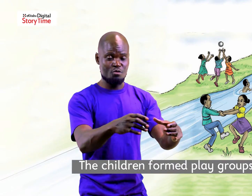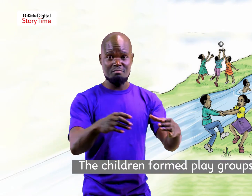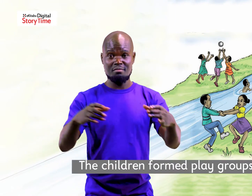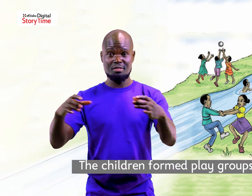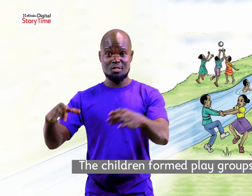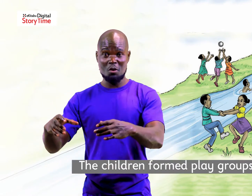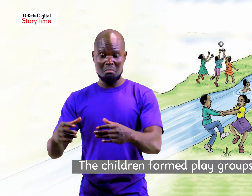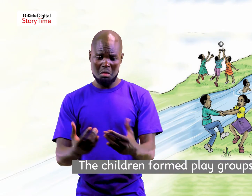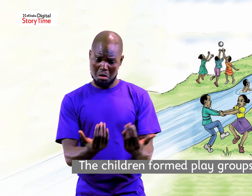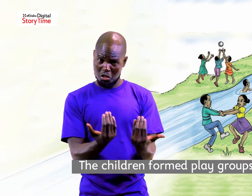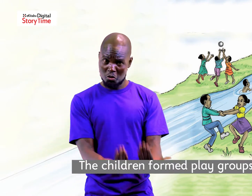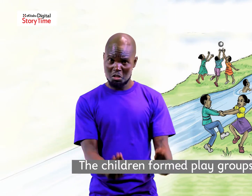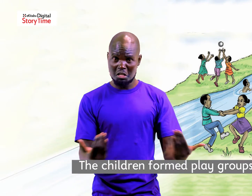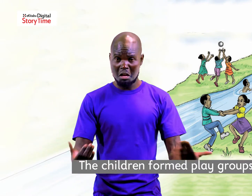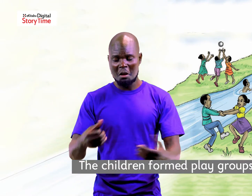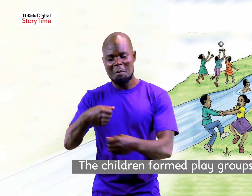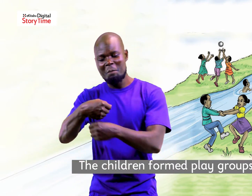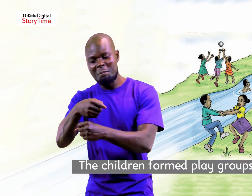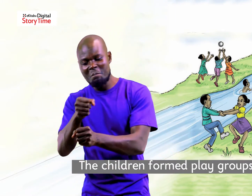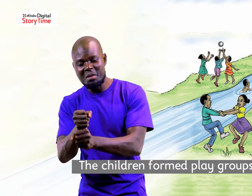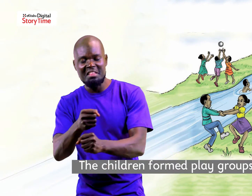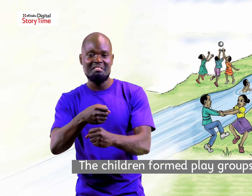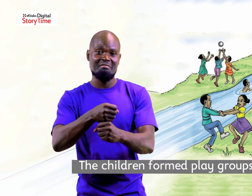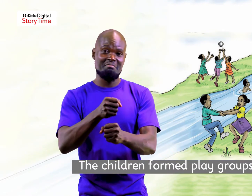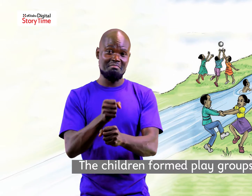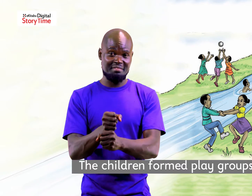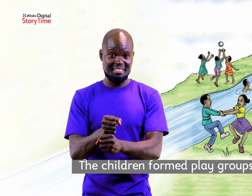the children formed play groups